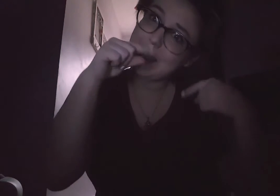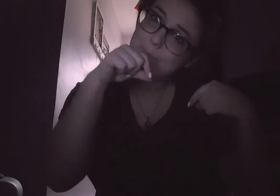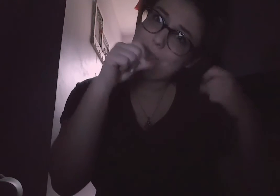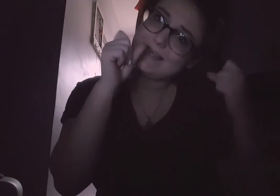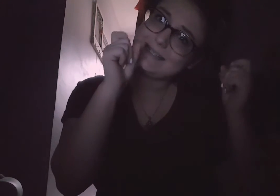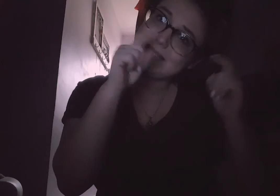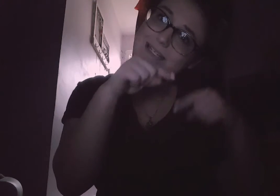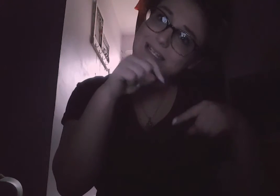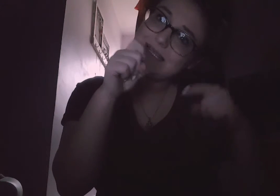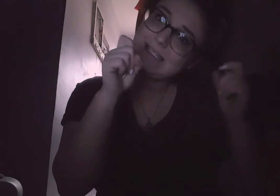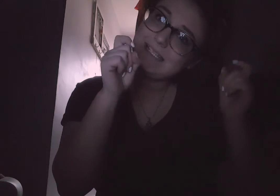that button.